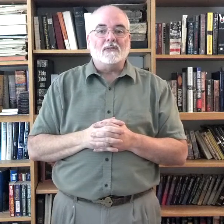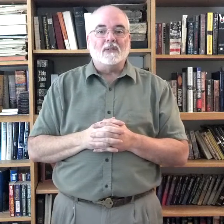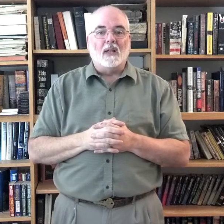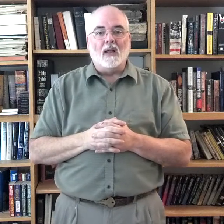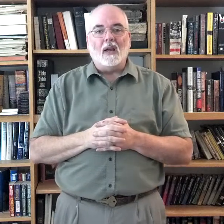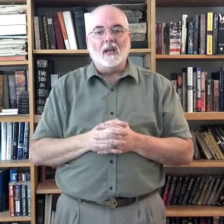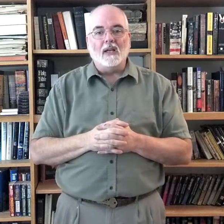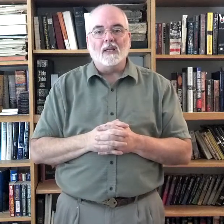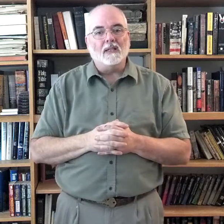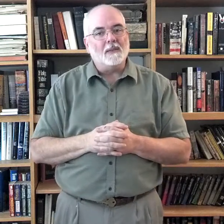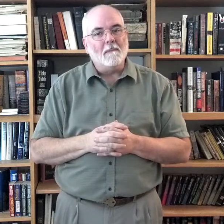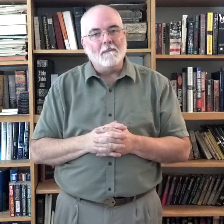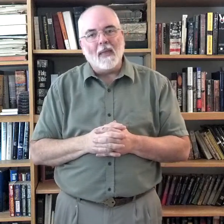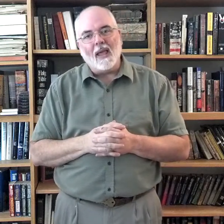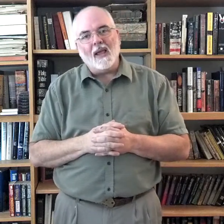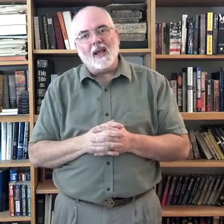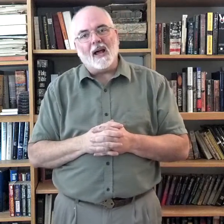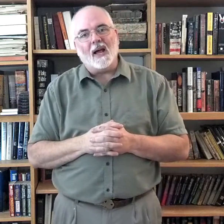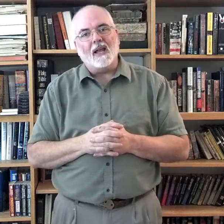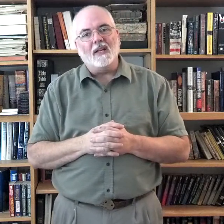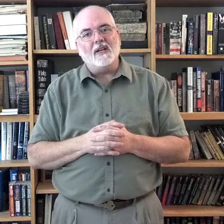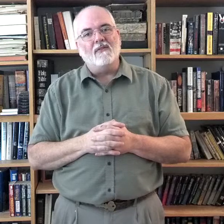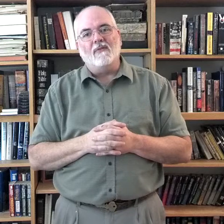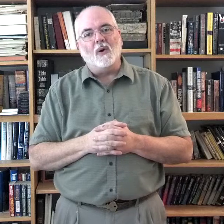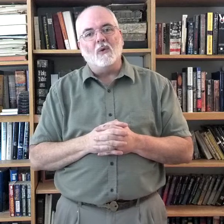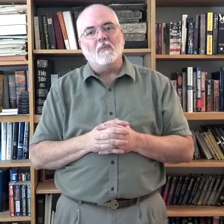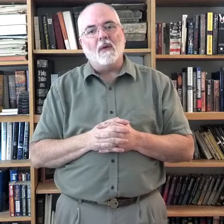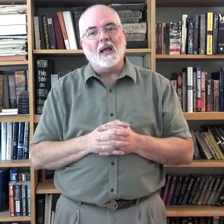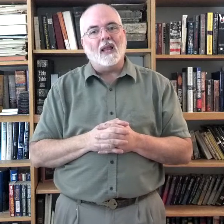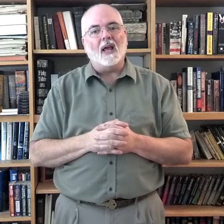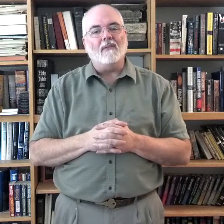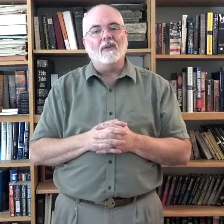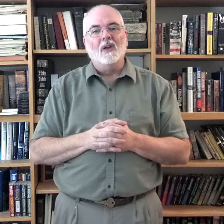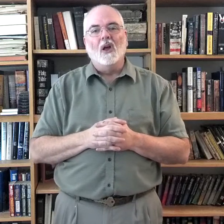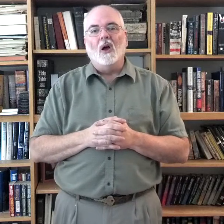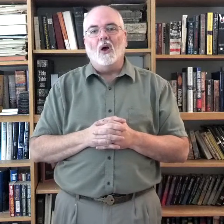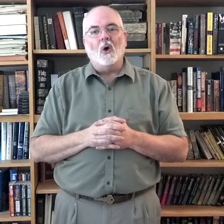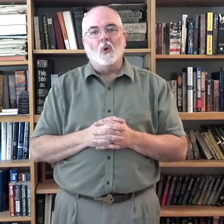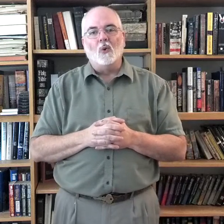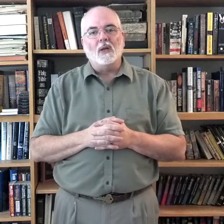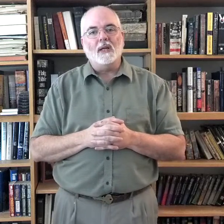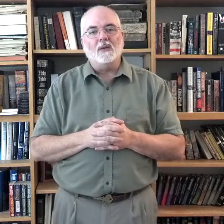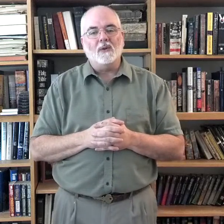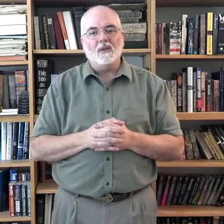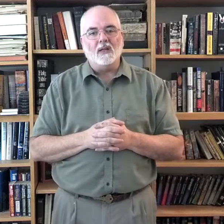line is, may I devote my life wholly to thee.